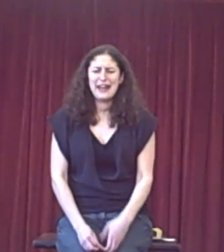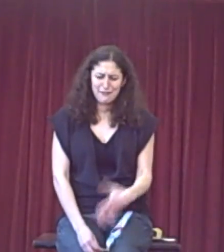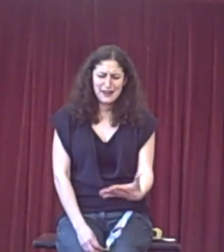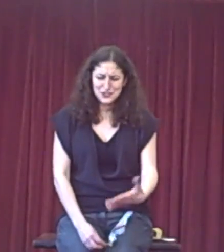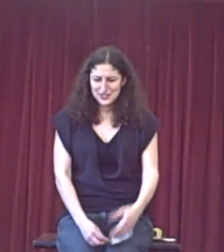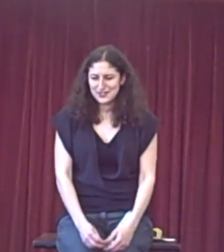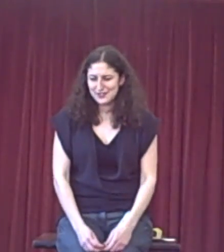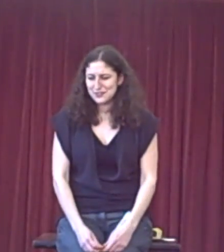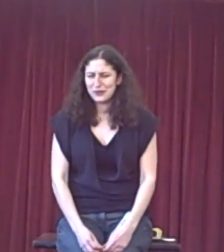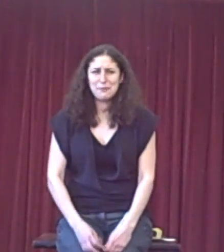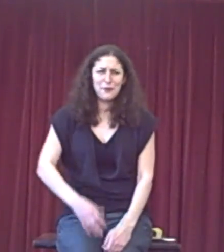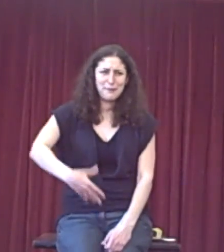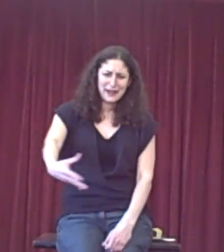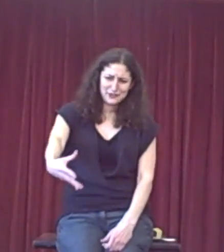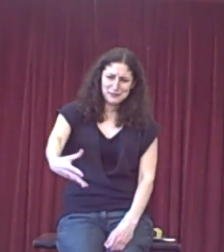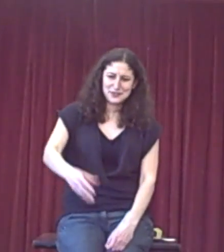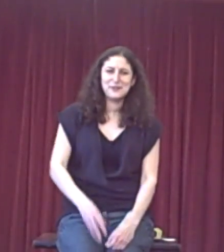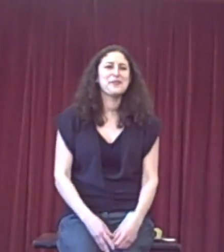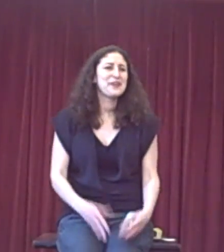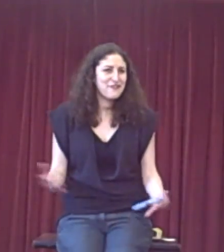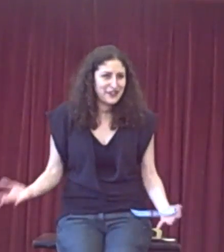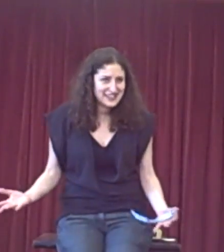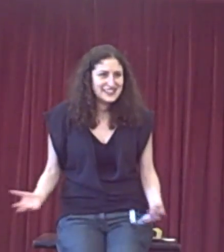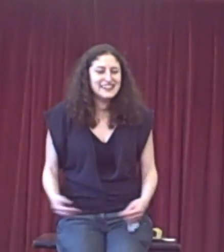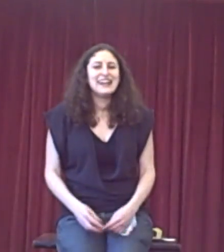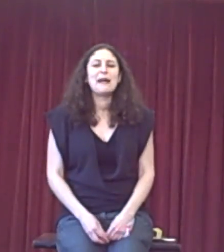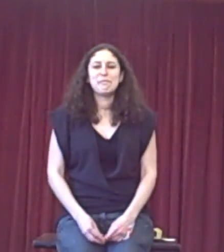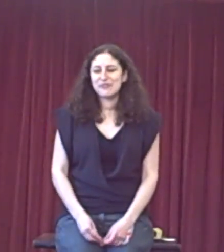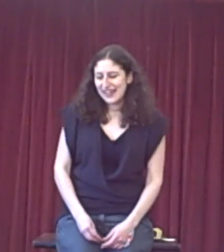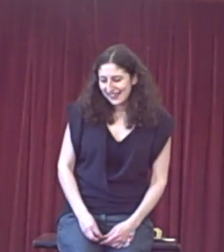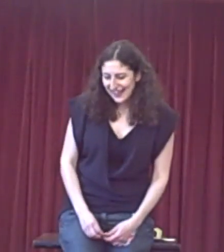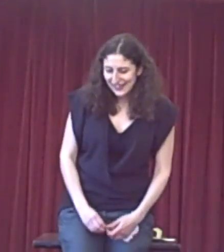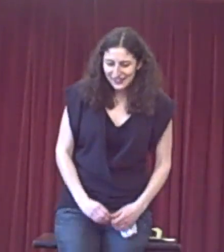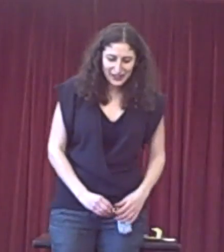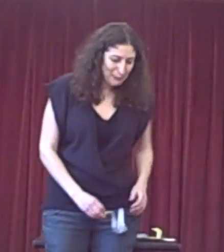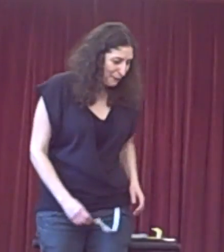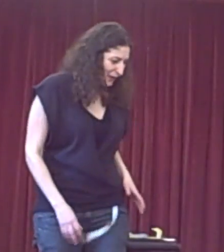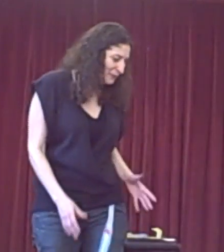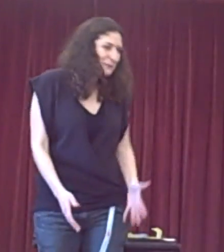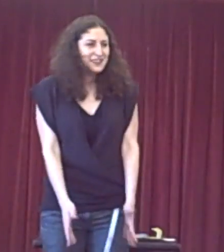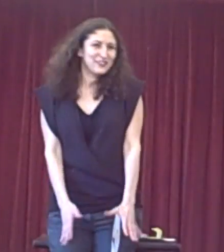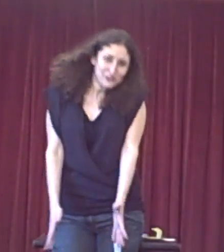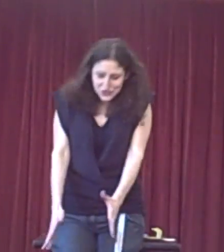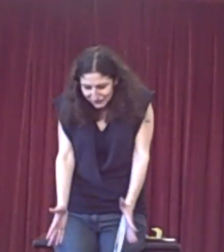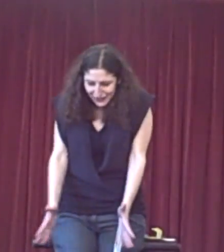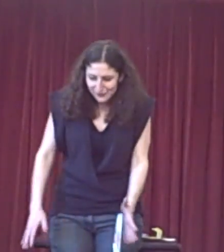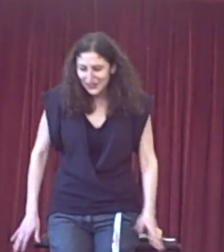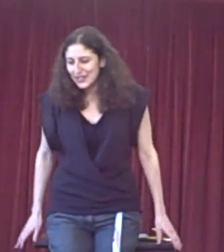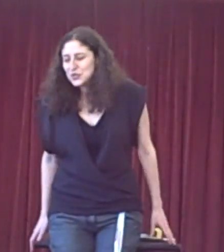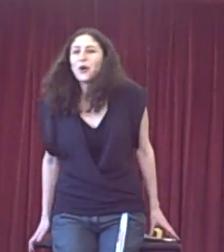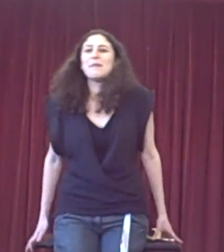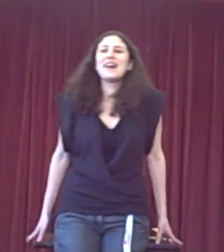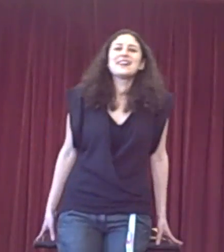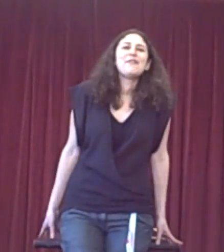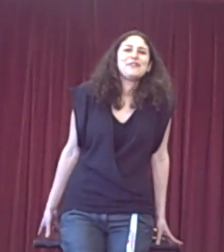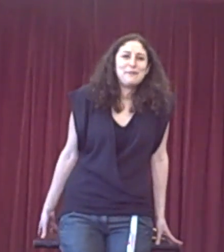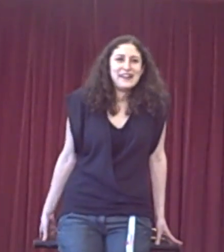outrageous or it's really morally bankrupt. whatever it is, they're going to think about me. I'm going to be squirming uncomfortably